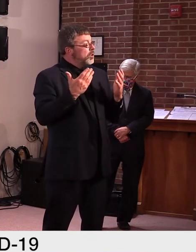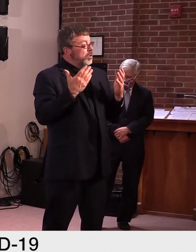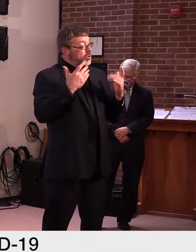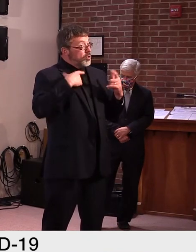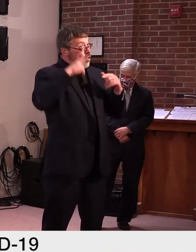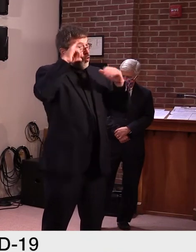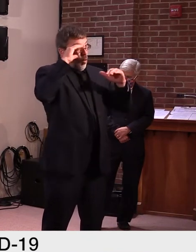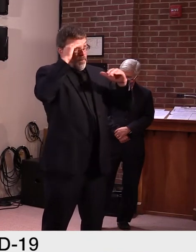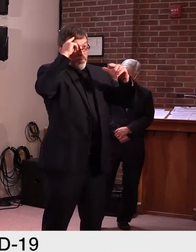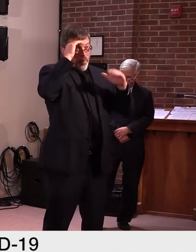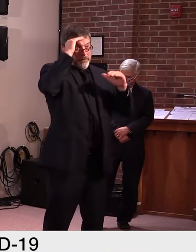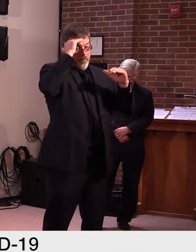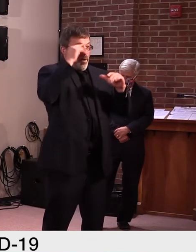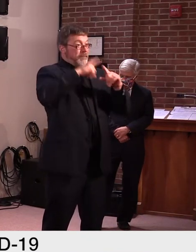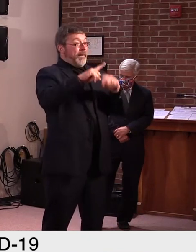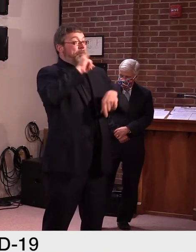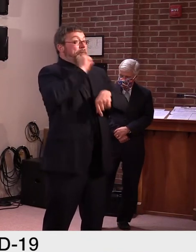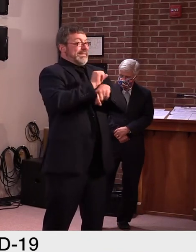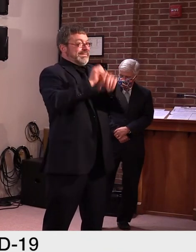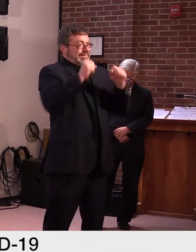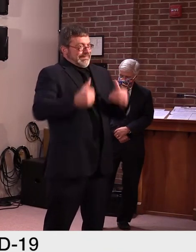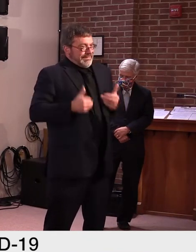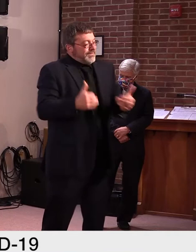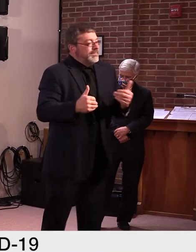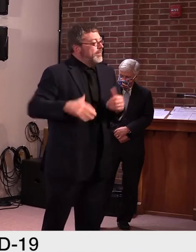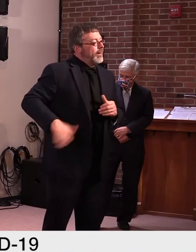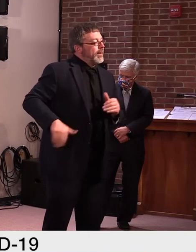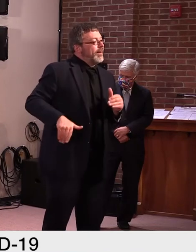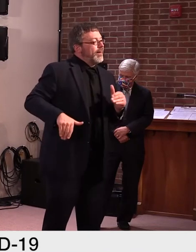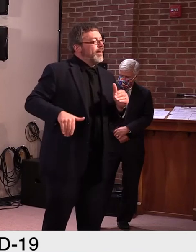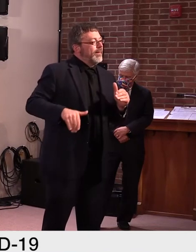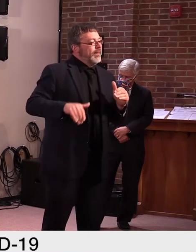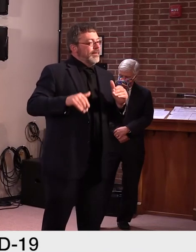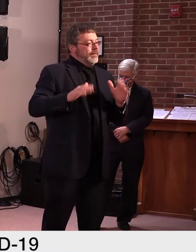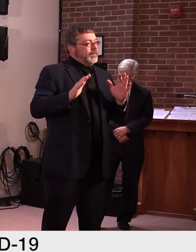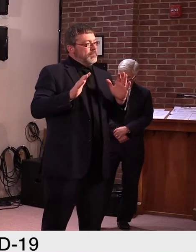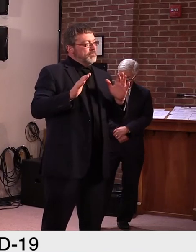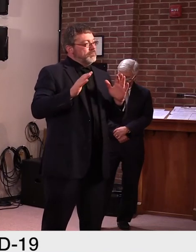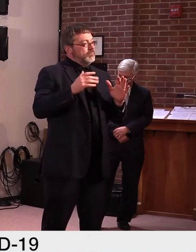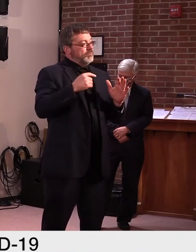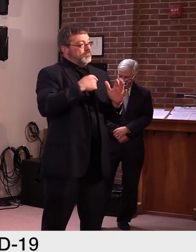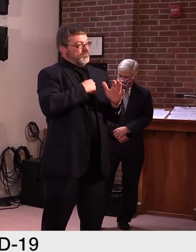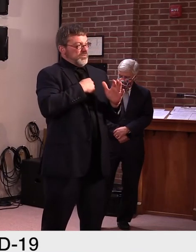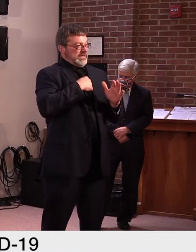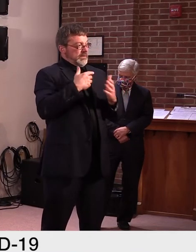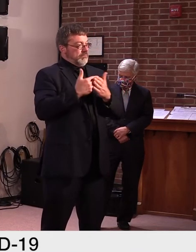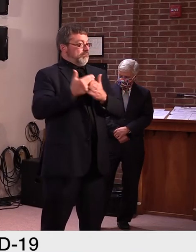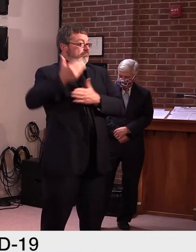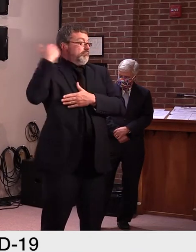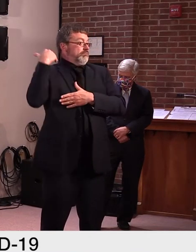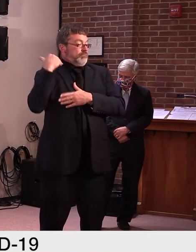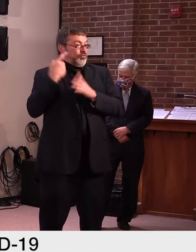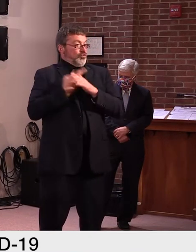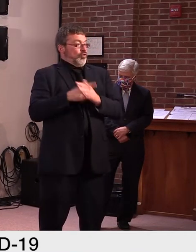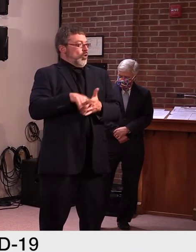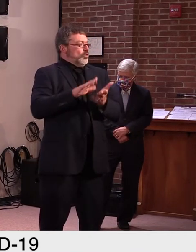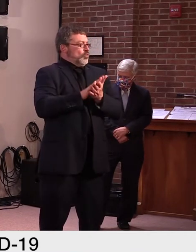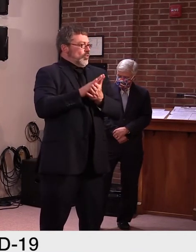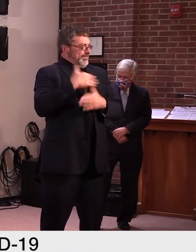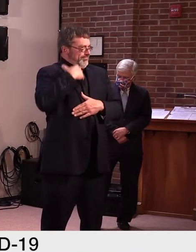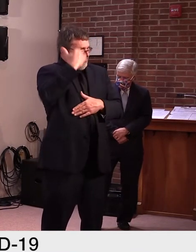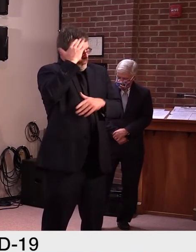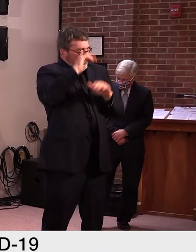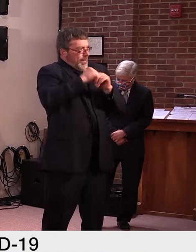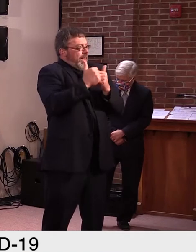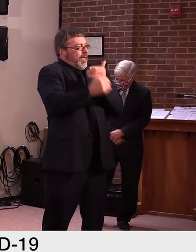positive that we would seek to make that decision. Um, so I, I, we were unaware that folks had gone as far as they had in terms of scheduling games,